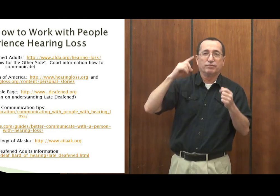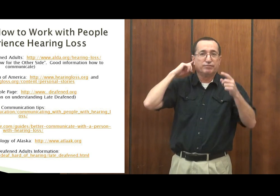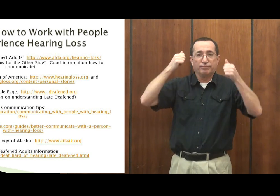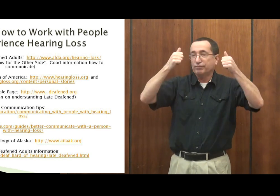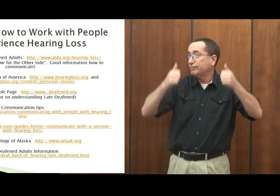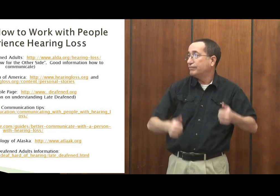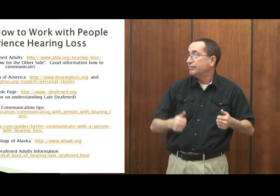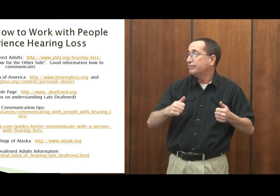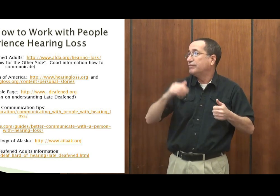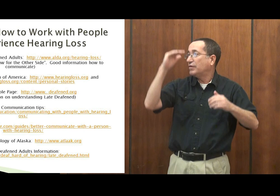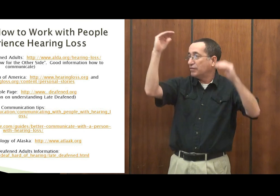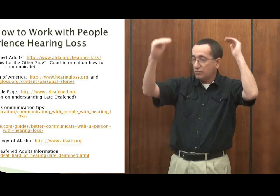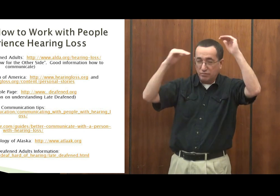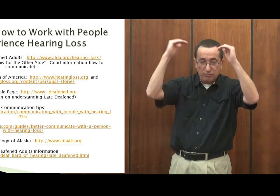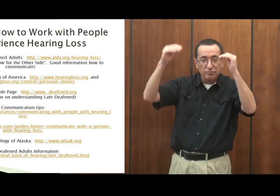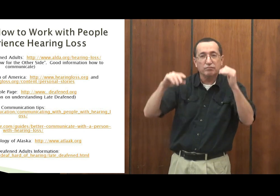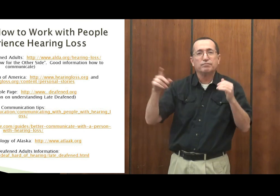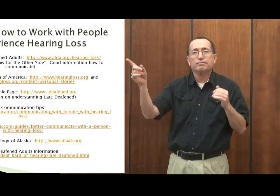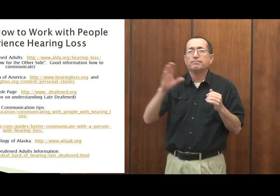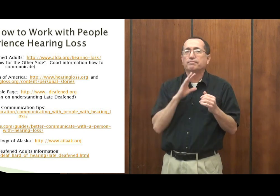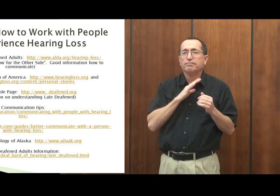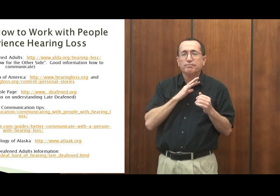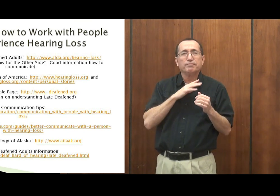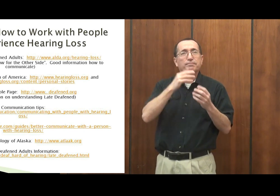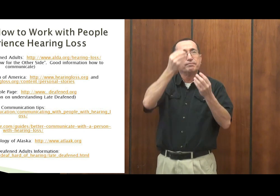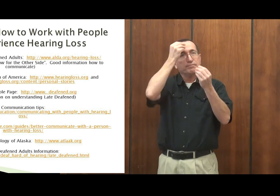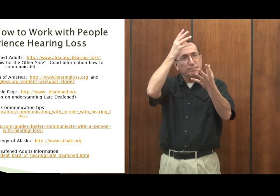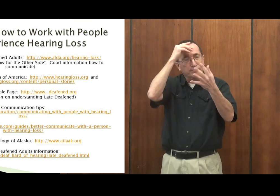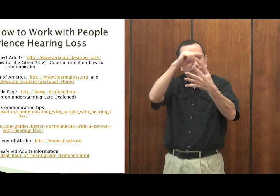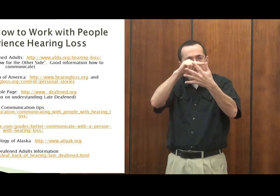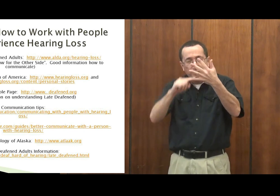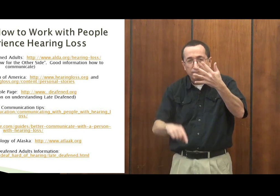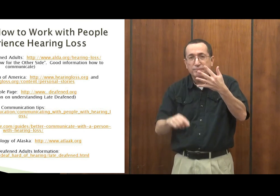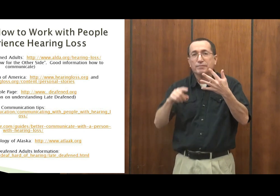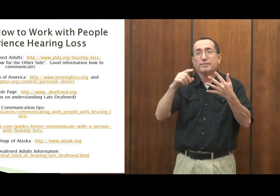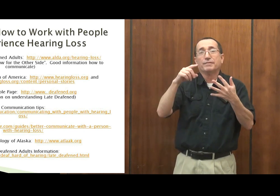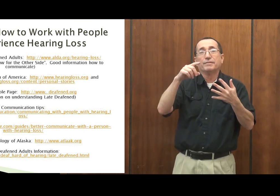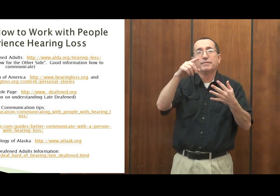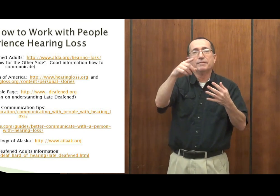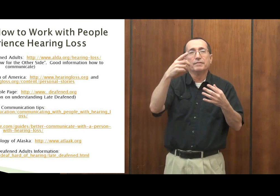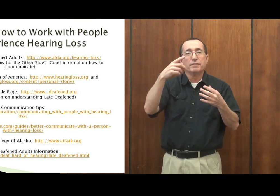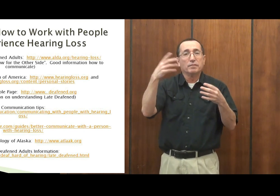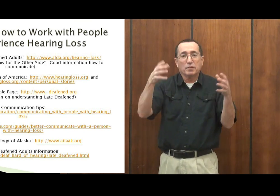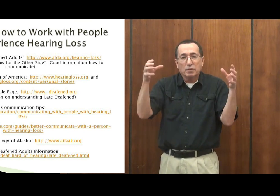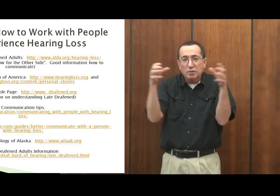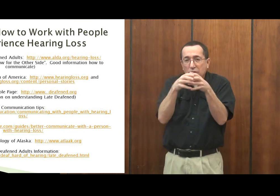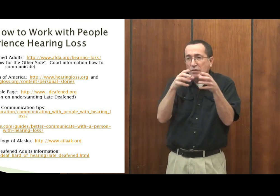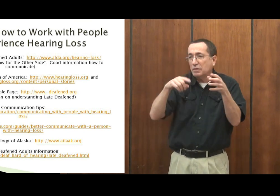The Association for Late Deaf and Adults is a great place to see. Lots of information for you.